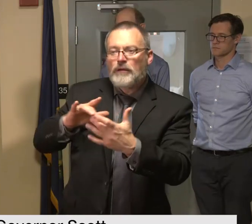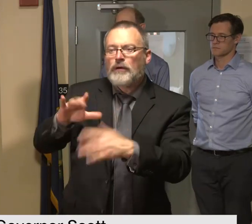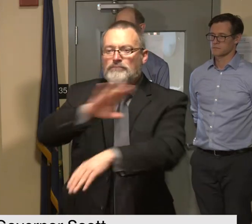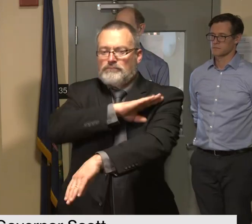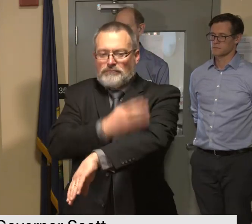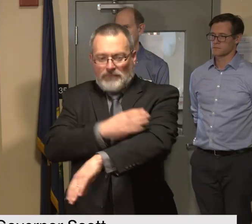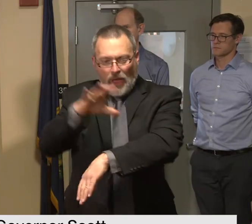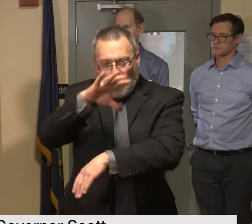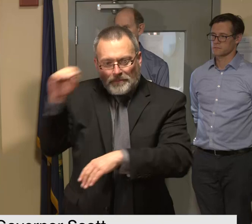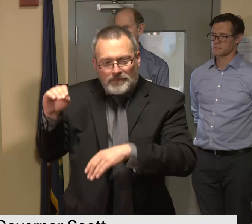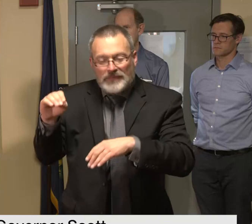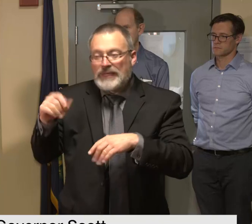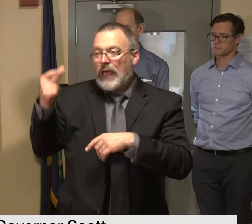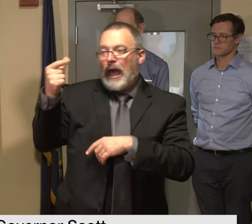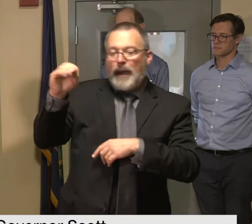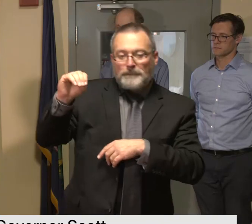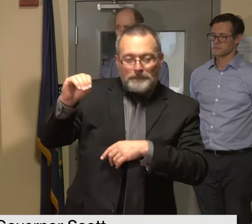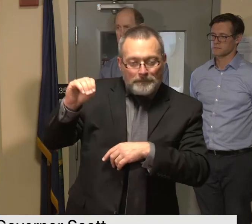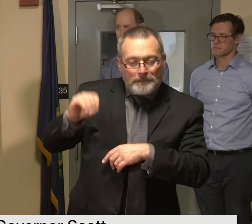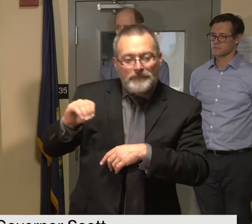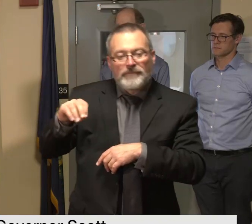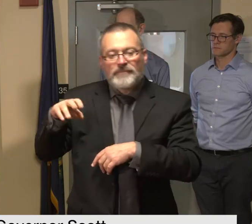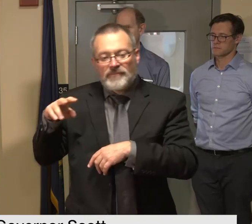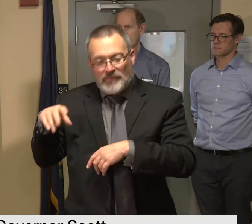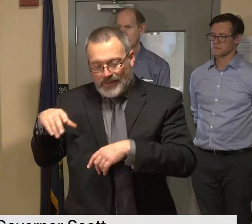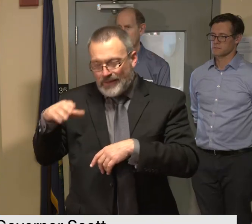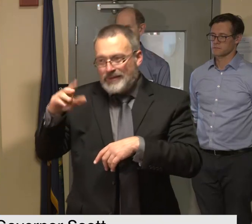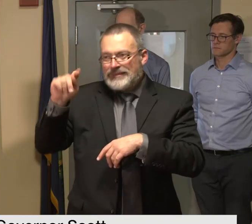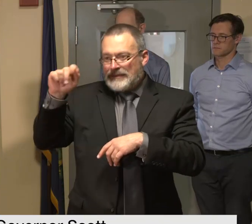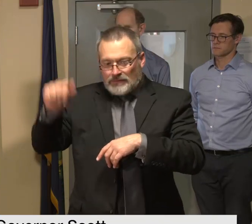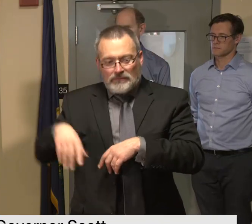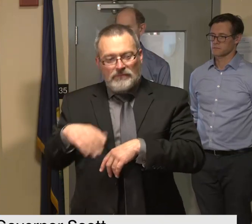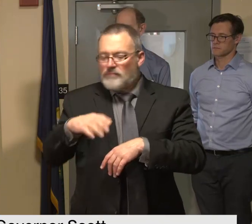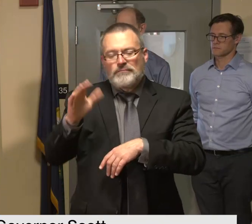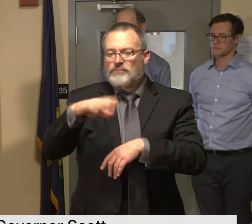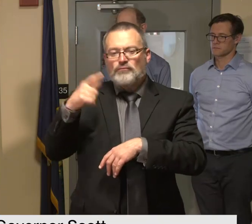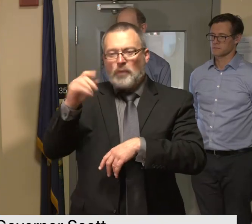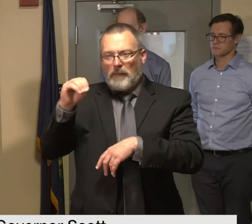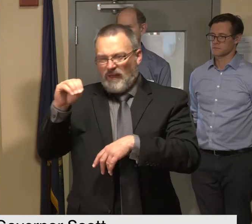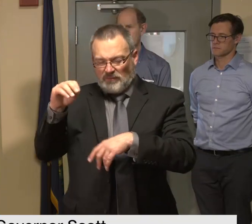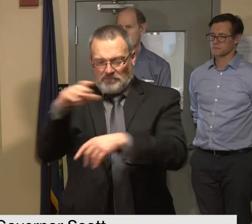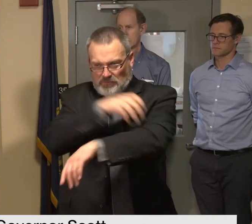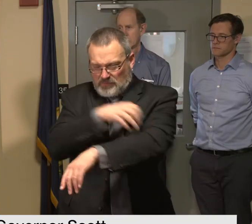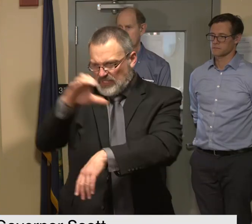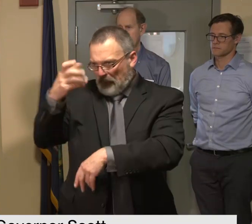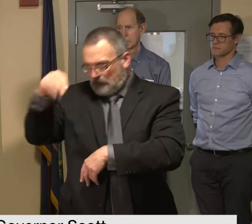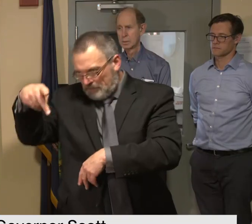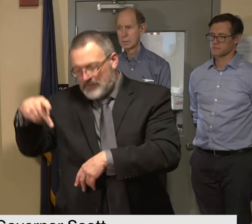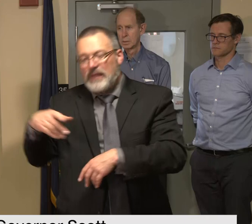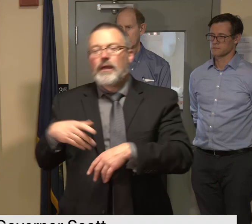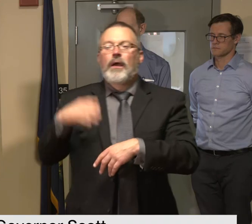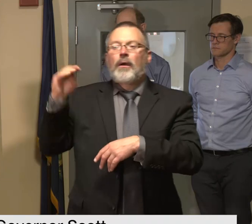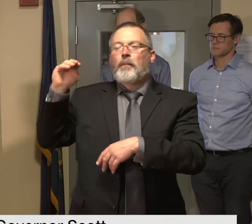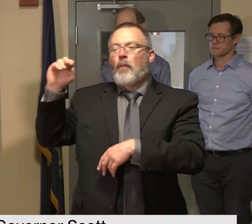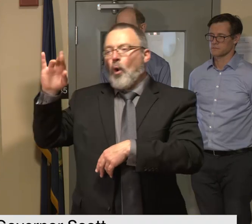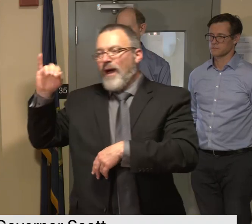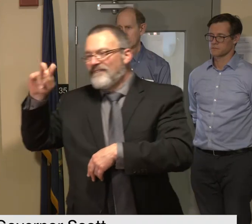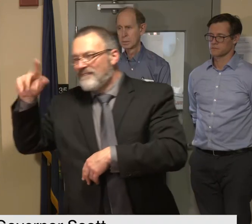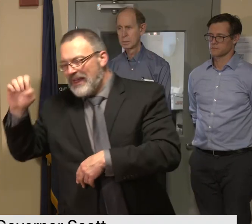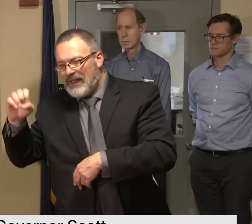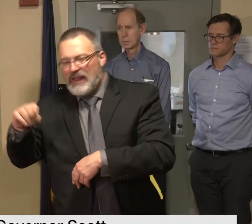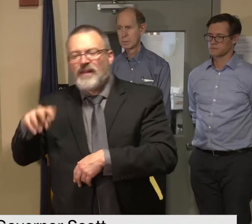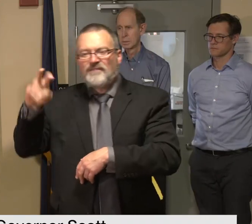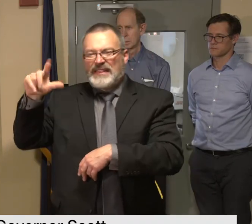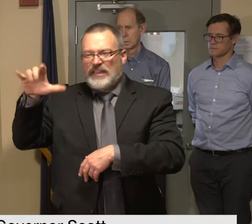and morrisville water and light that's revealed no ongoing concerns for dam safety in terms of drinking water